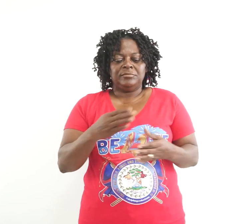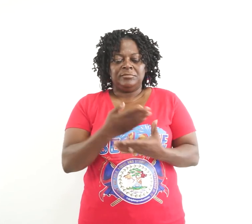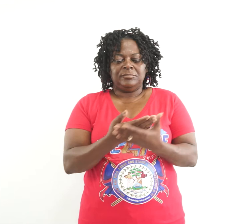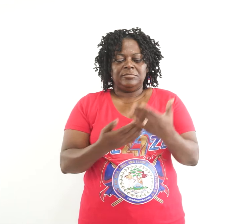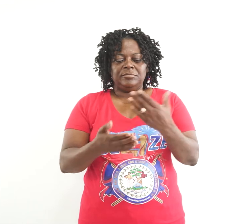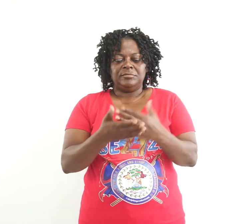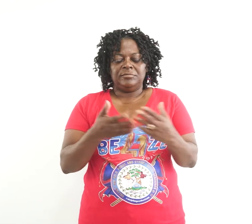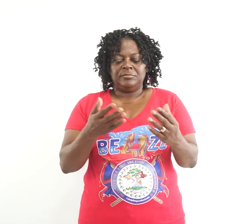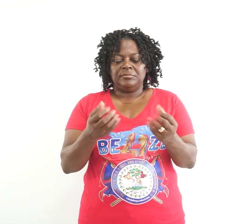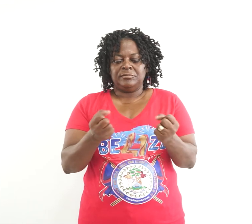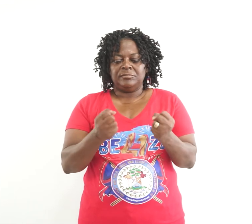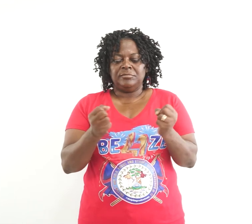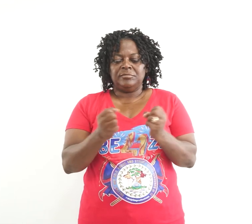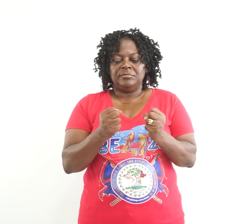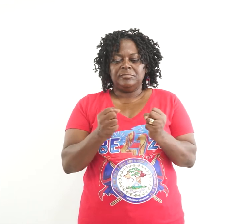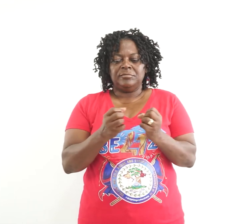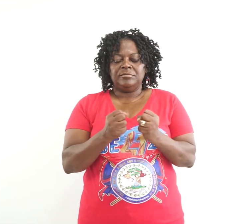Stretching exercise.